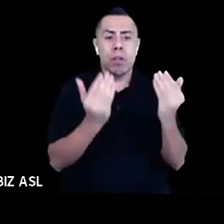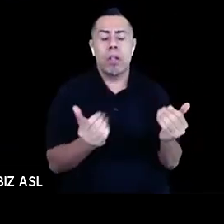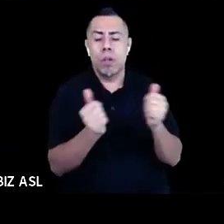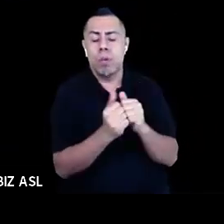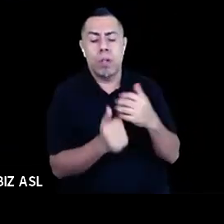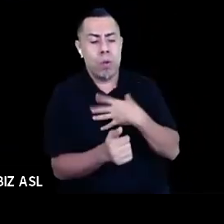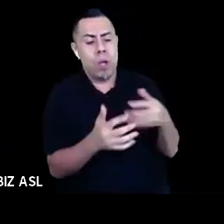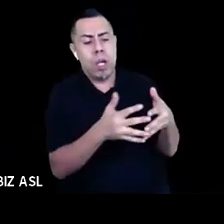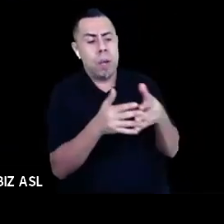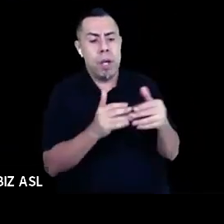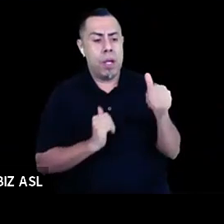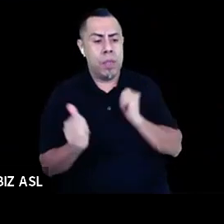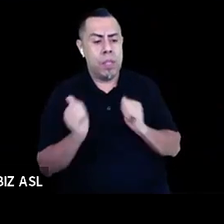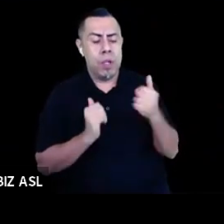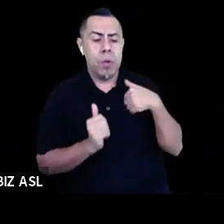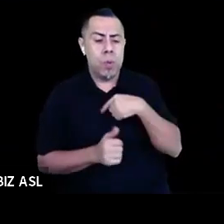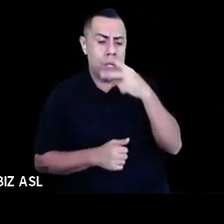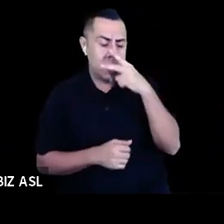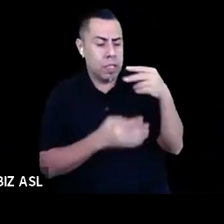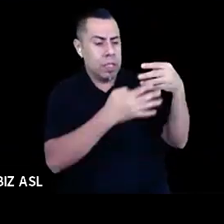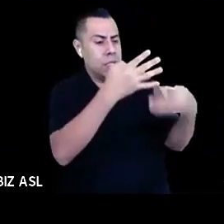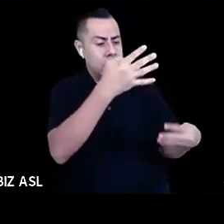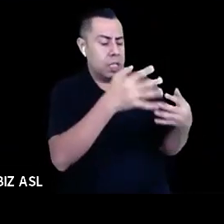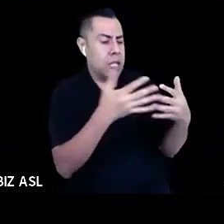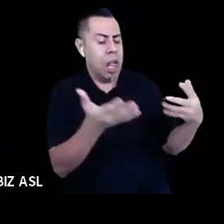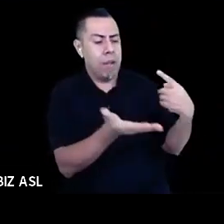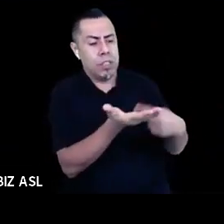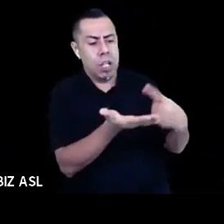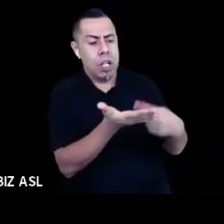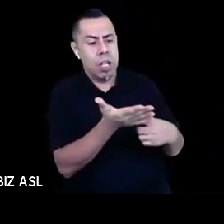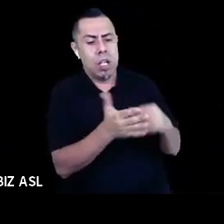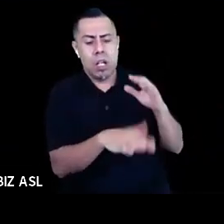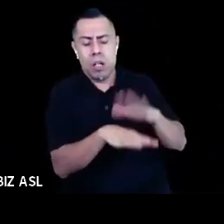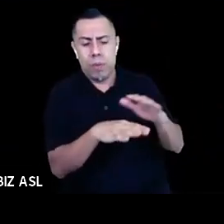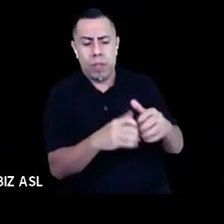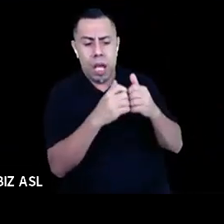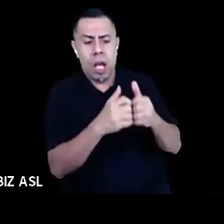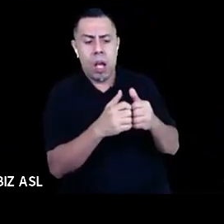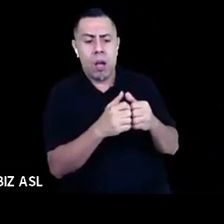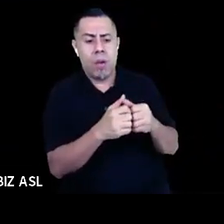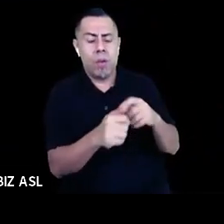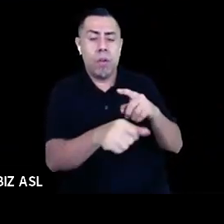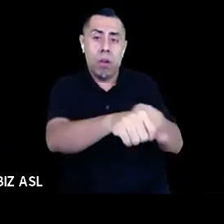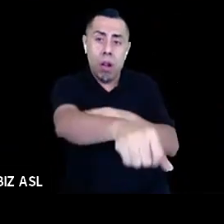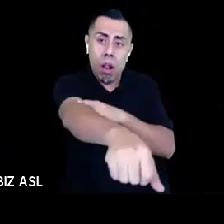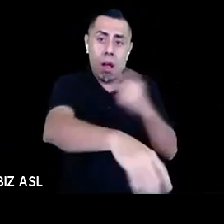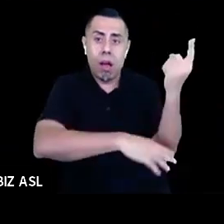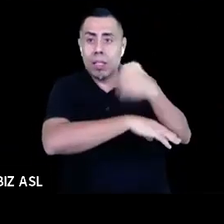demands, there is a lot of talk about how these long work days and these six day work